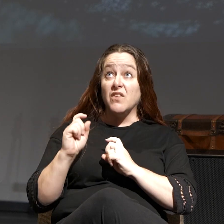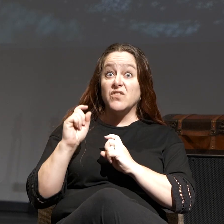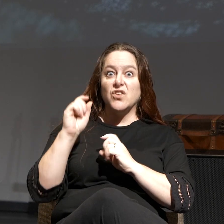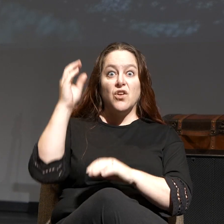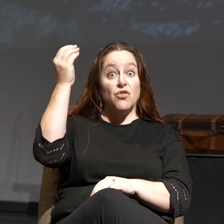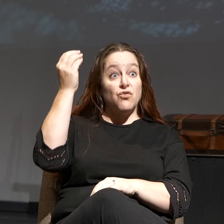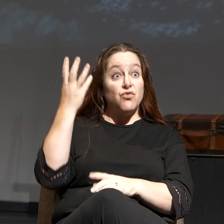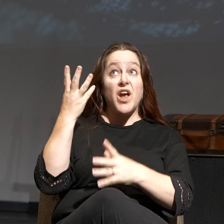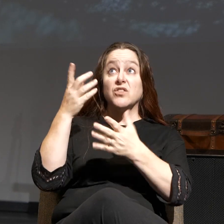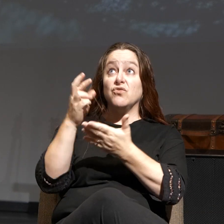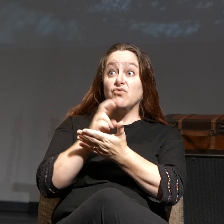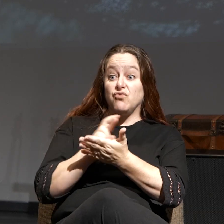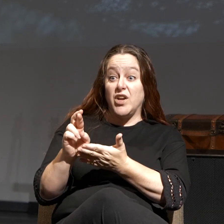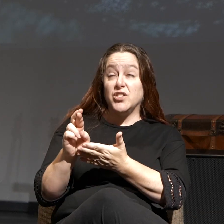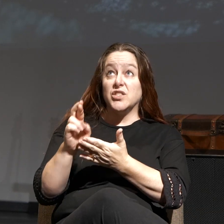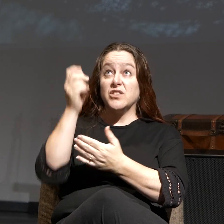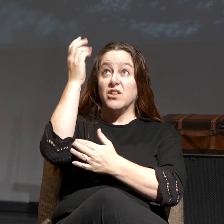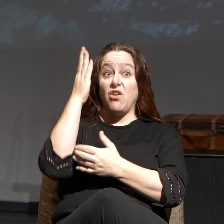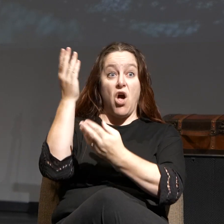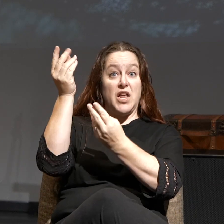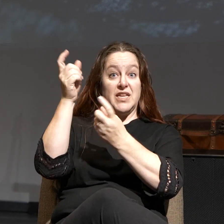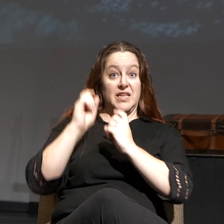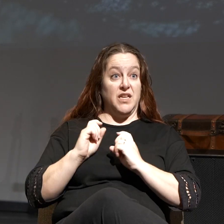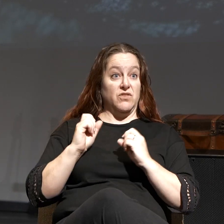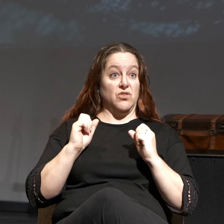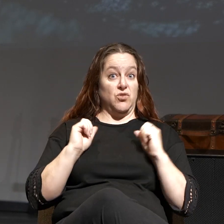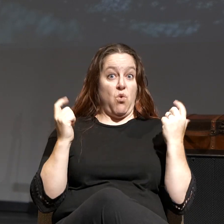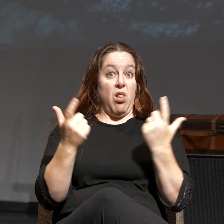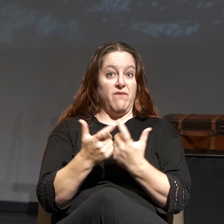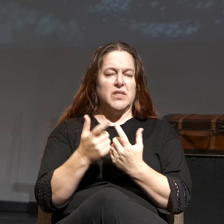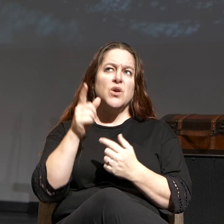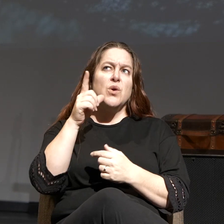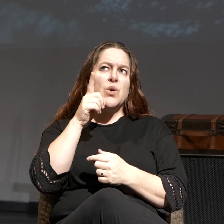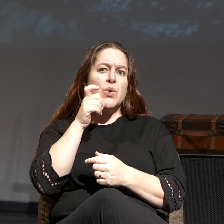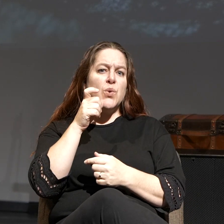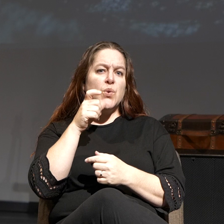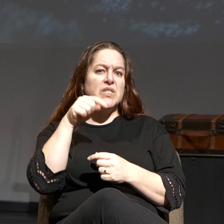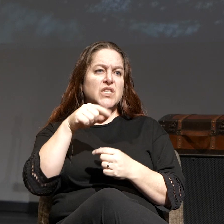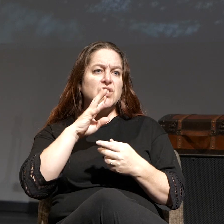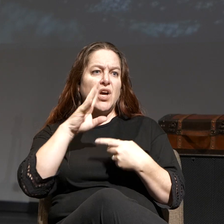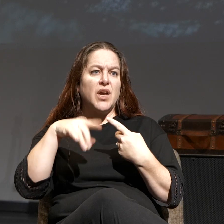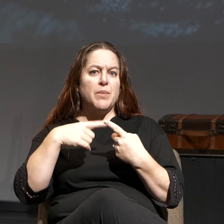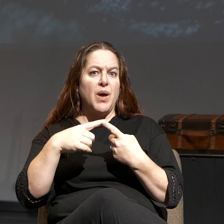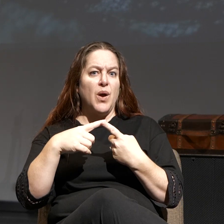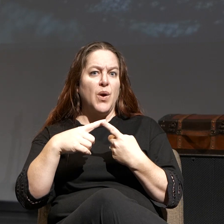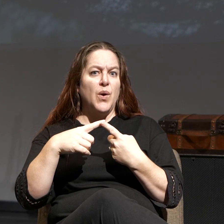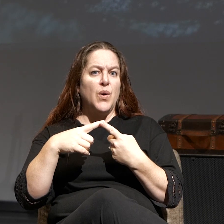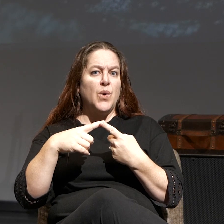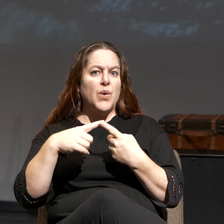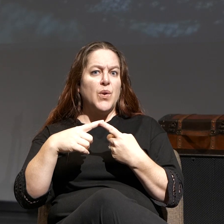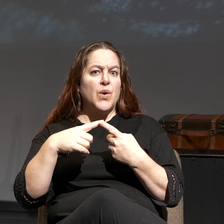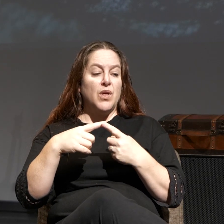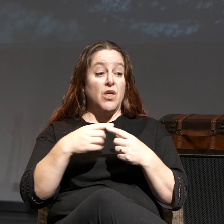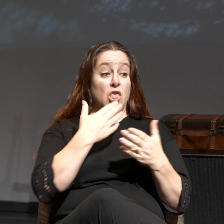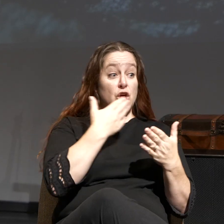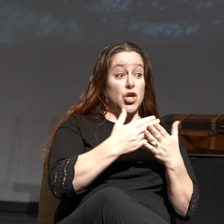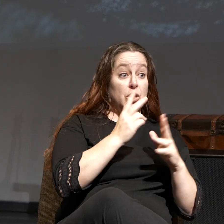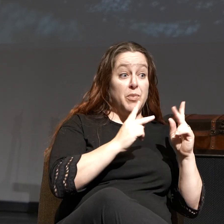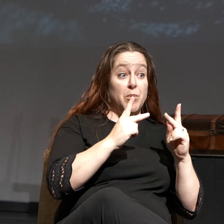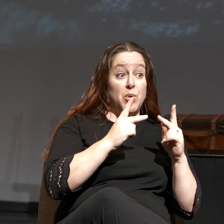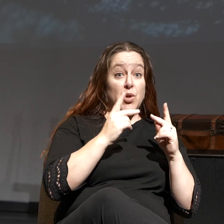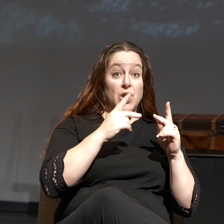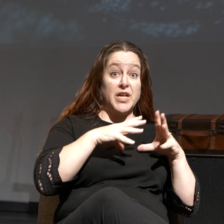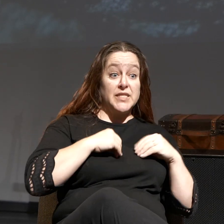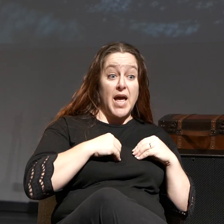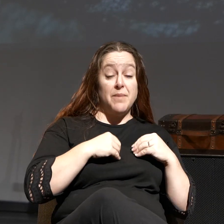righteousness that God gives to all of us. Because who is He talking about here? He's not talking about, you know, the good are in, the bad are out.